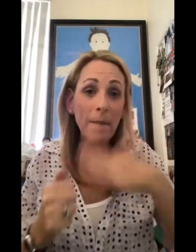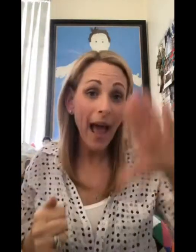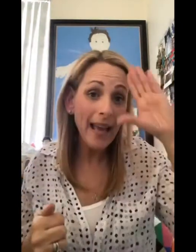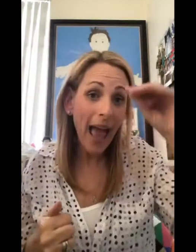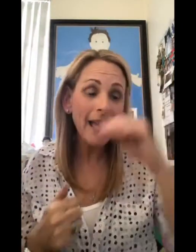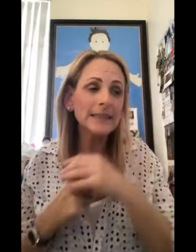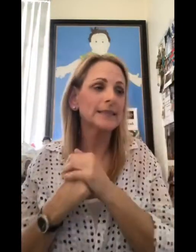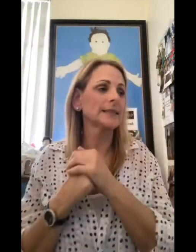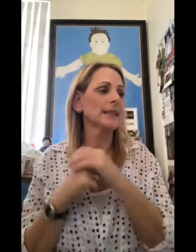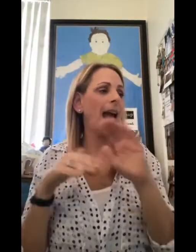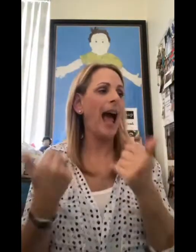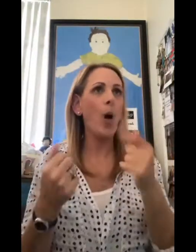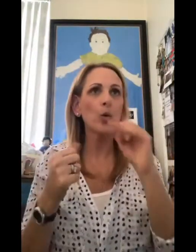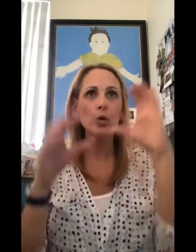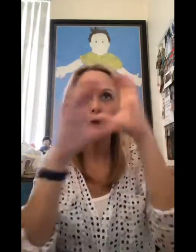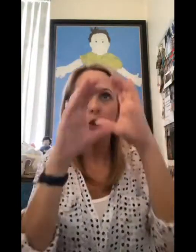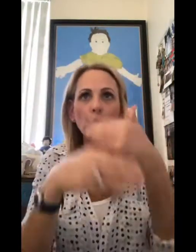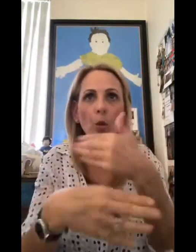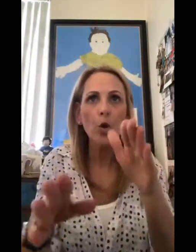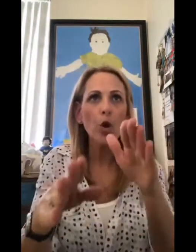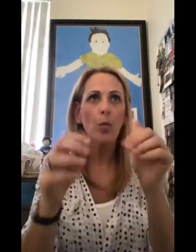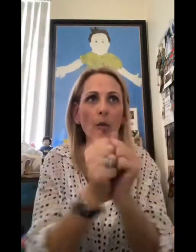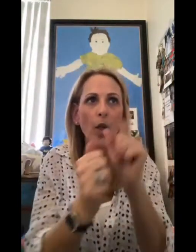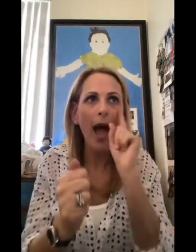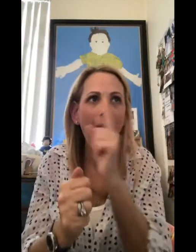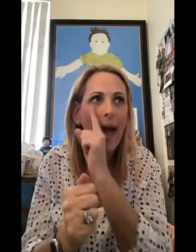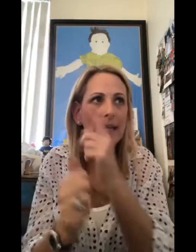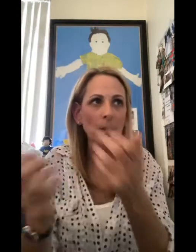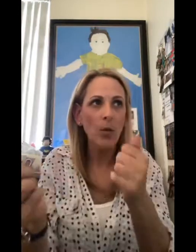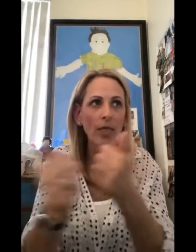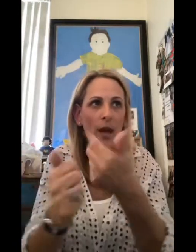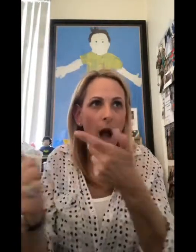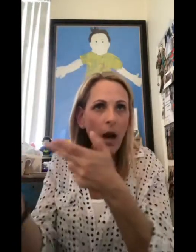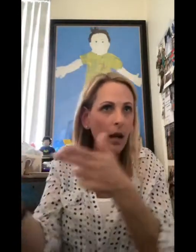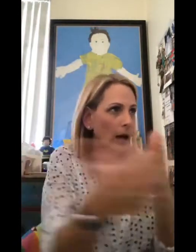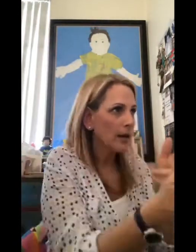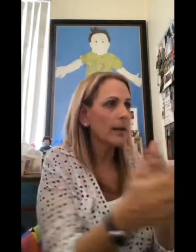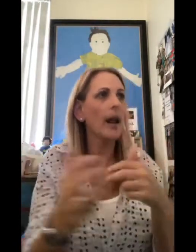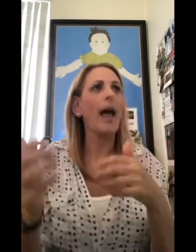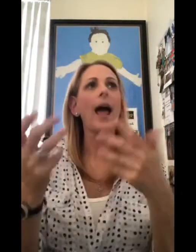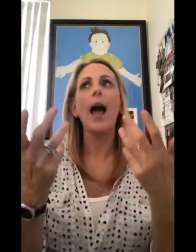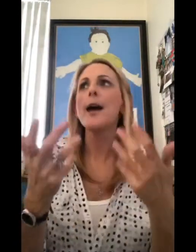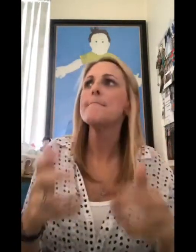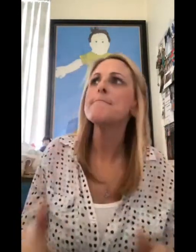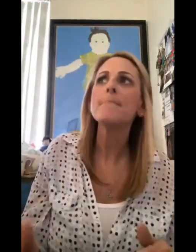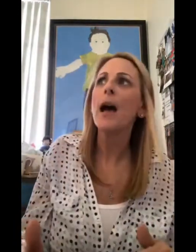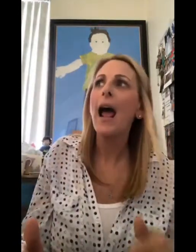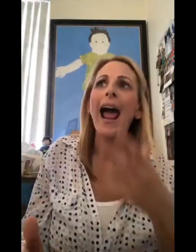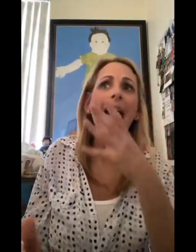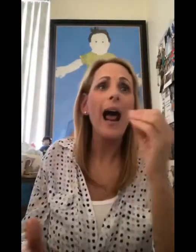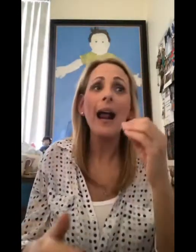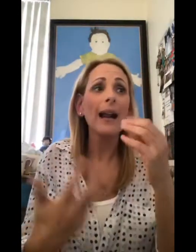teaches me how to communicate with the bad guys. She teaches me how to do surveillance using my eyes. Because she's, I mean,